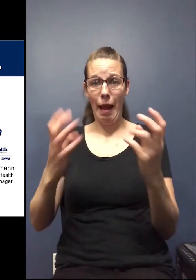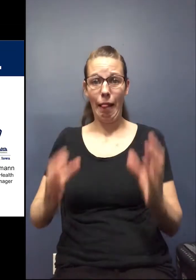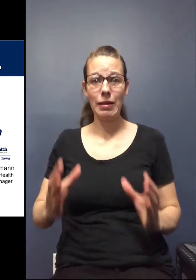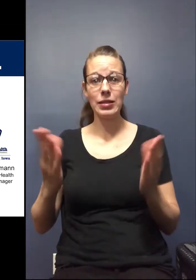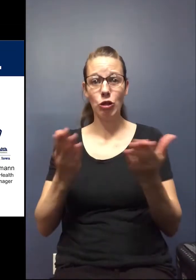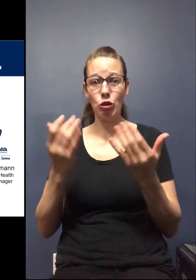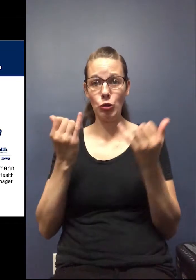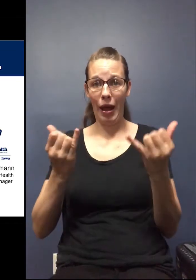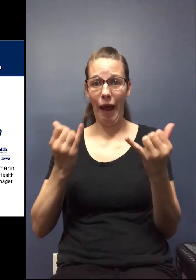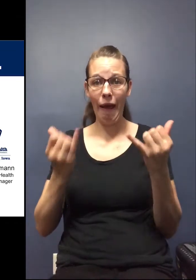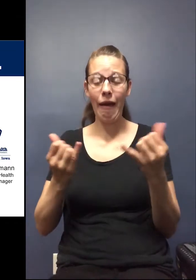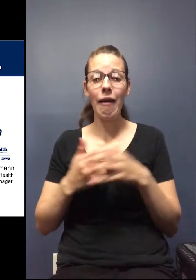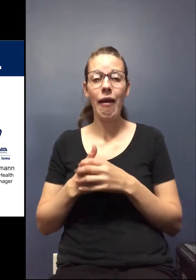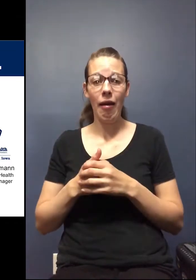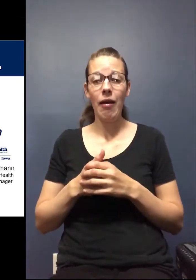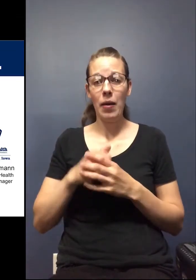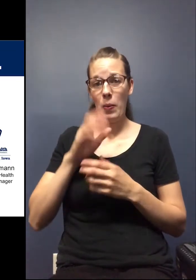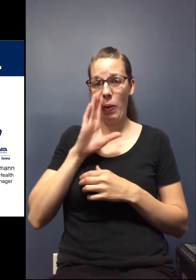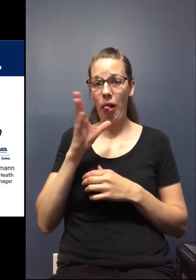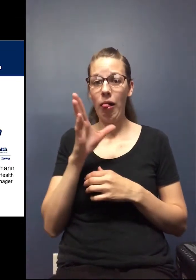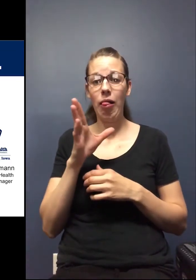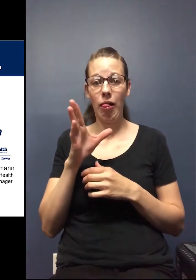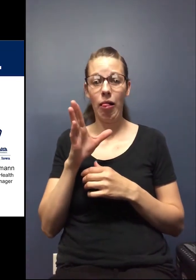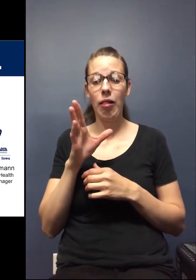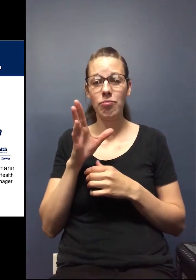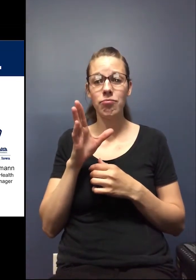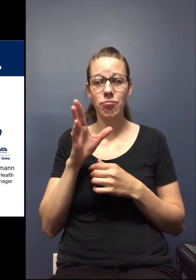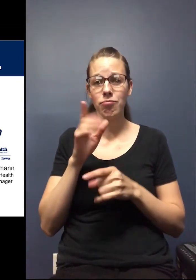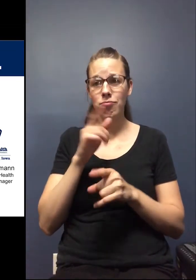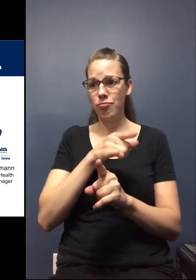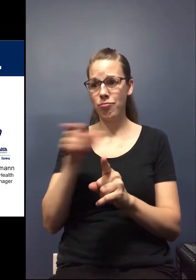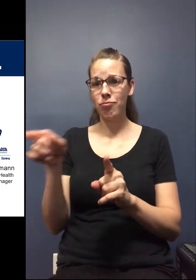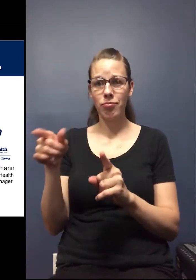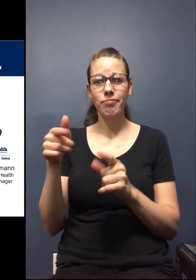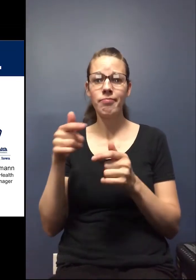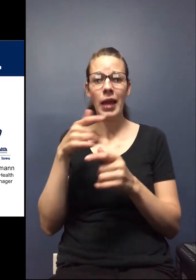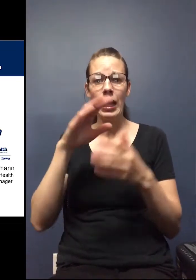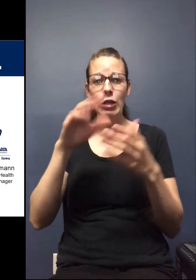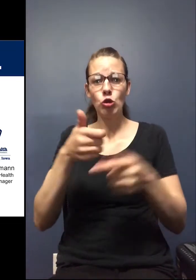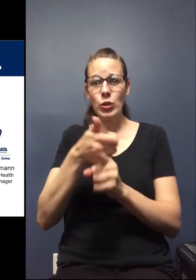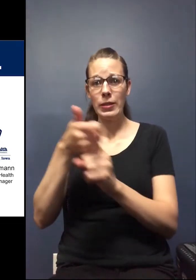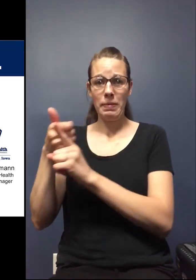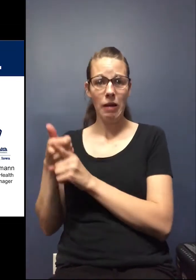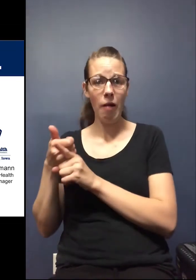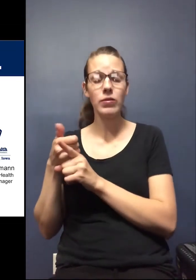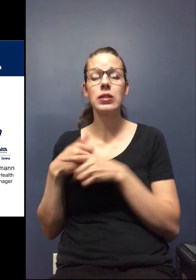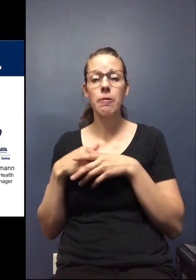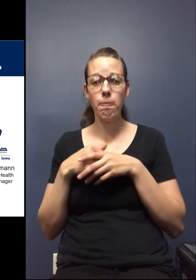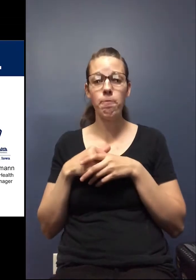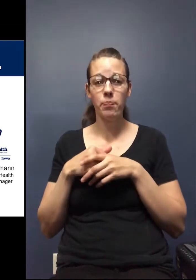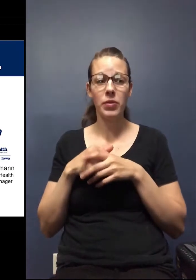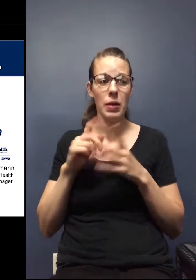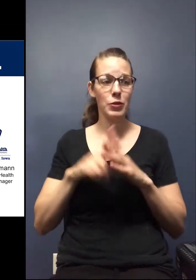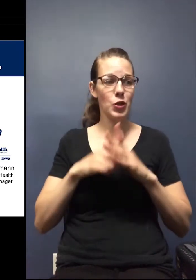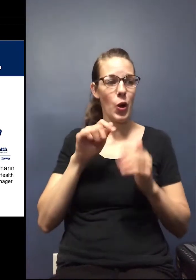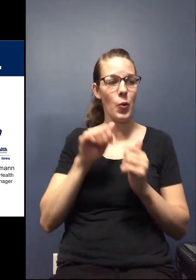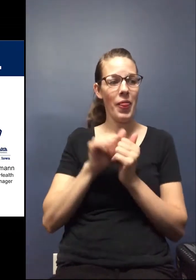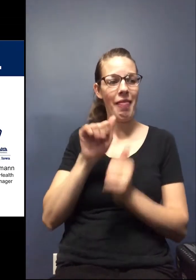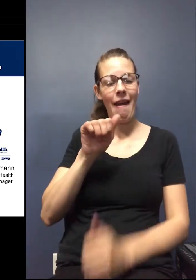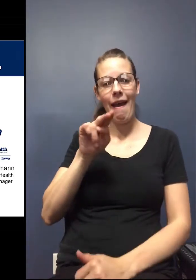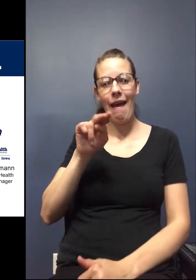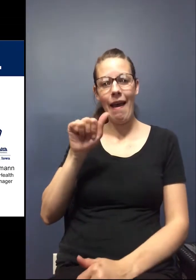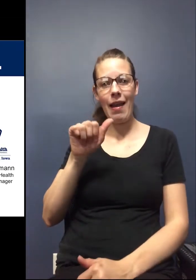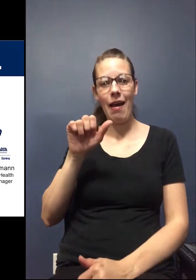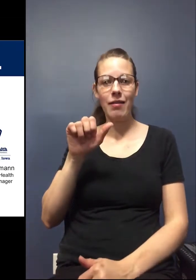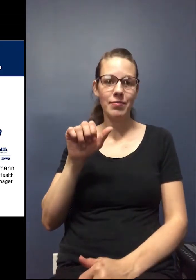with us today that I will allow themselves to introduce themselves here. I'm going to start with Anna